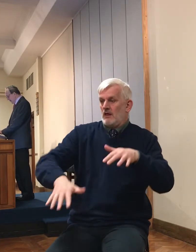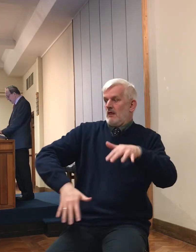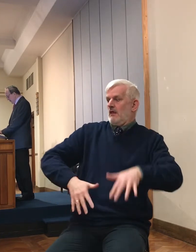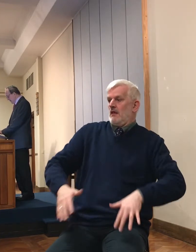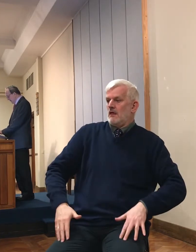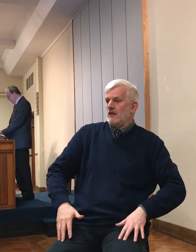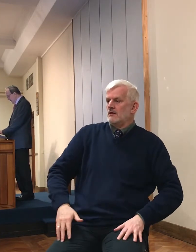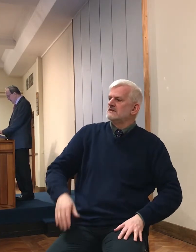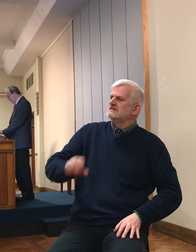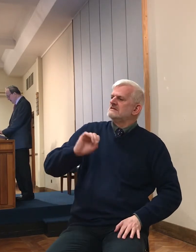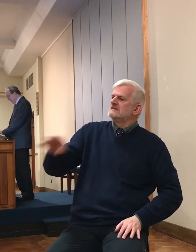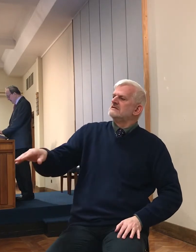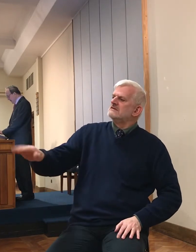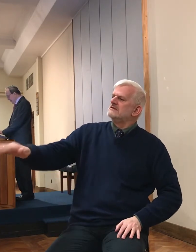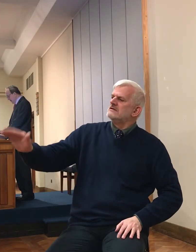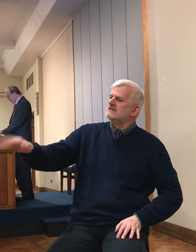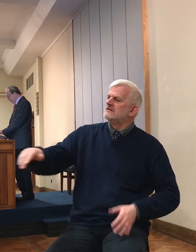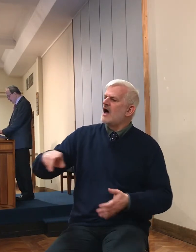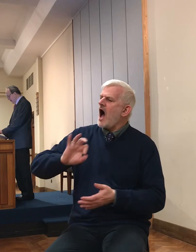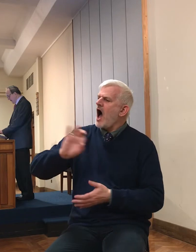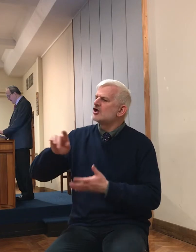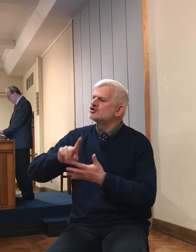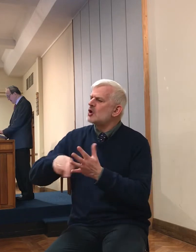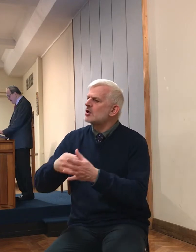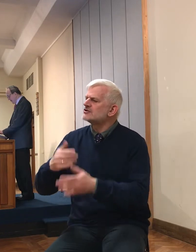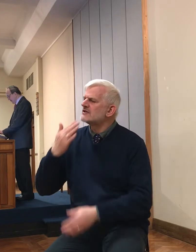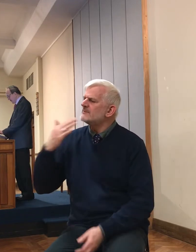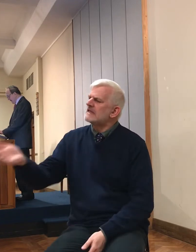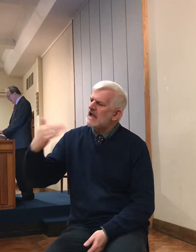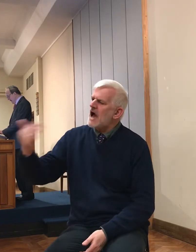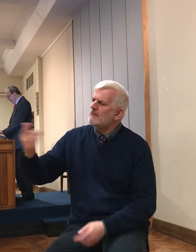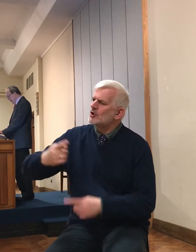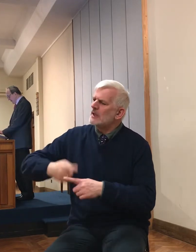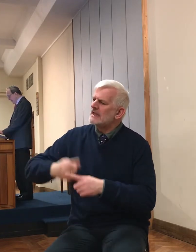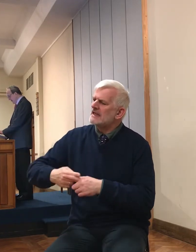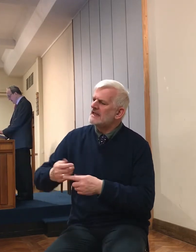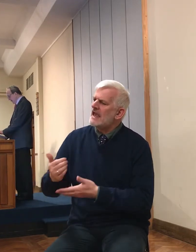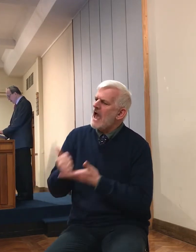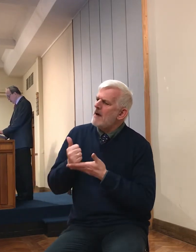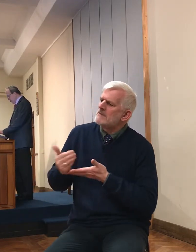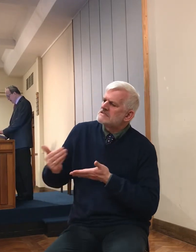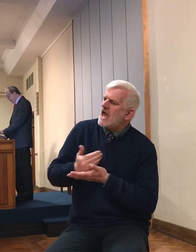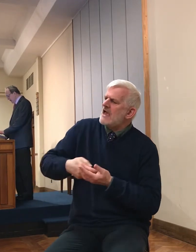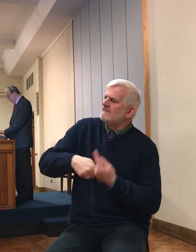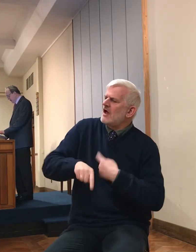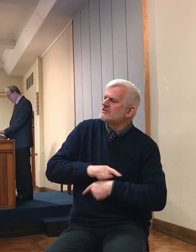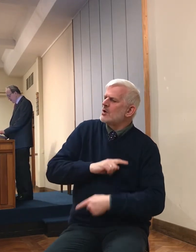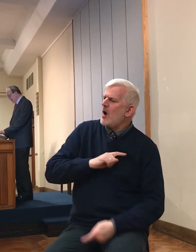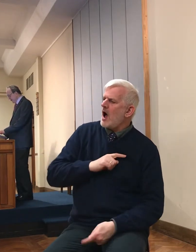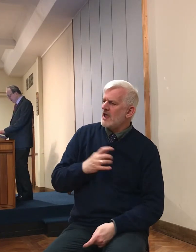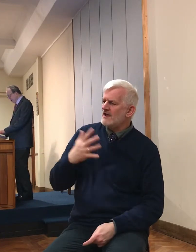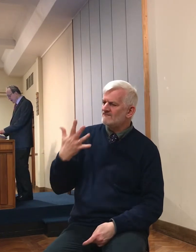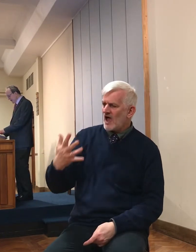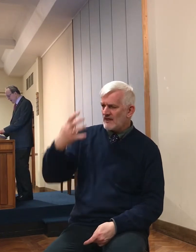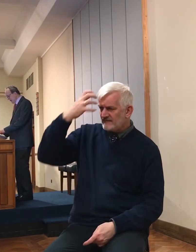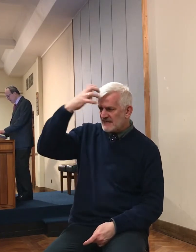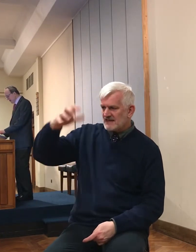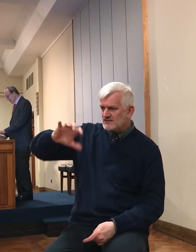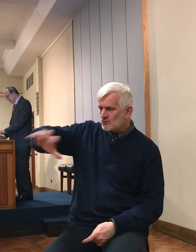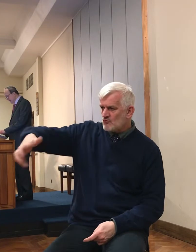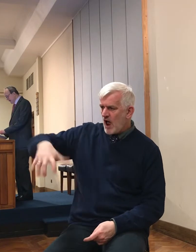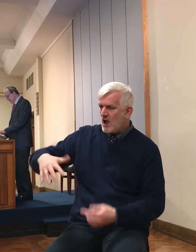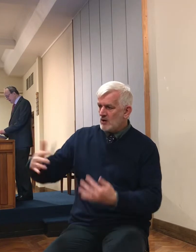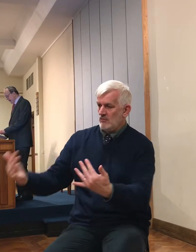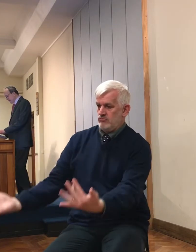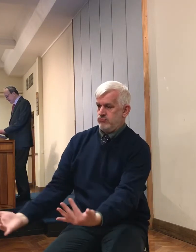hand from thy servants. Come up to us quickly and save us and help us. For all the kings of the Amorites that dwell in the